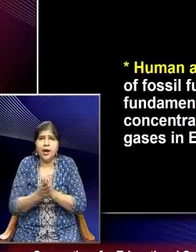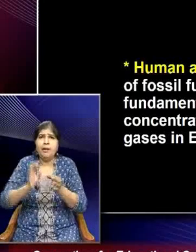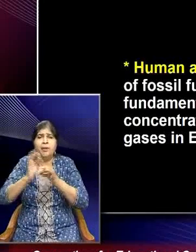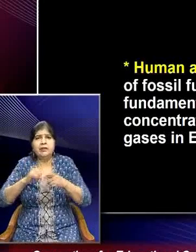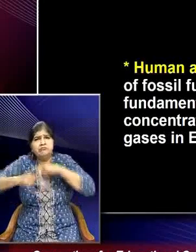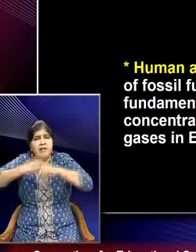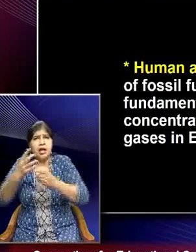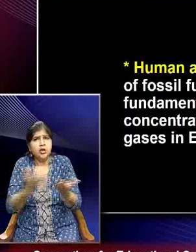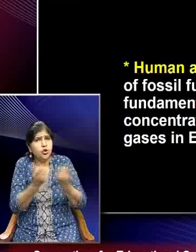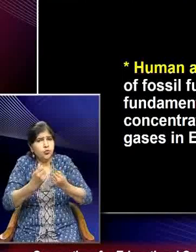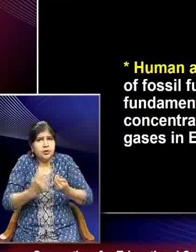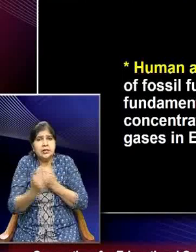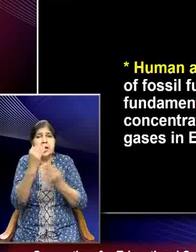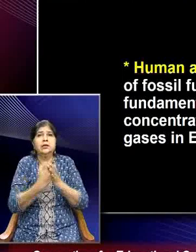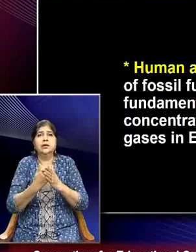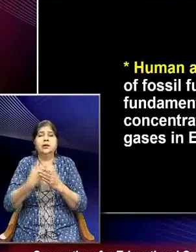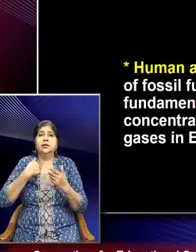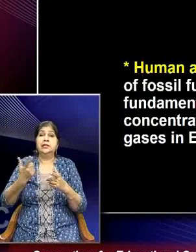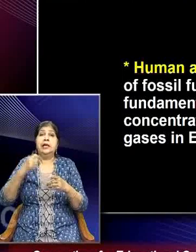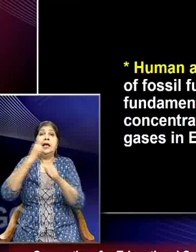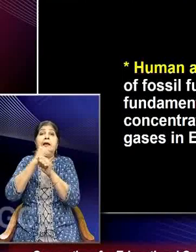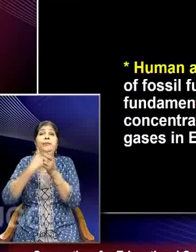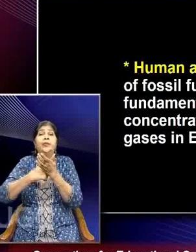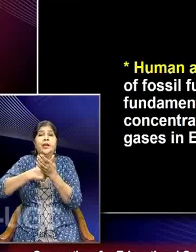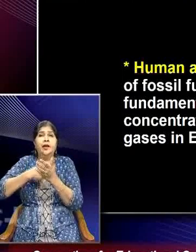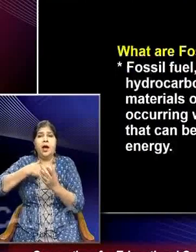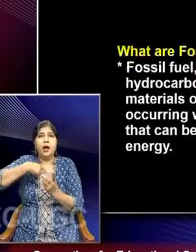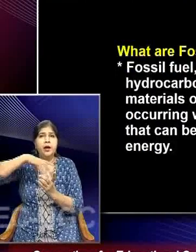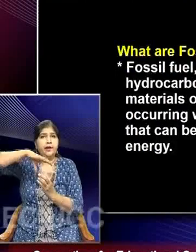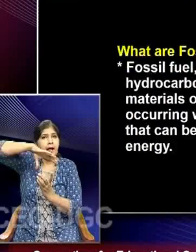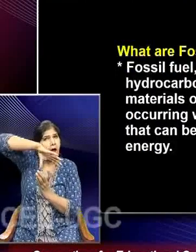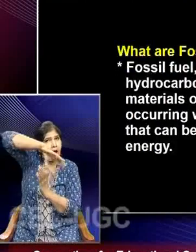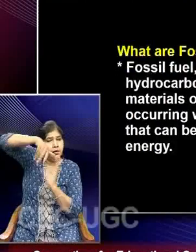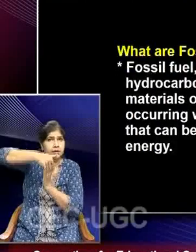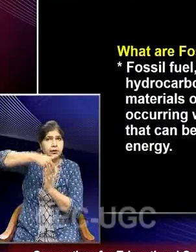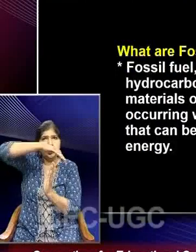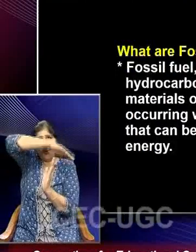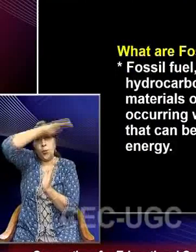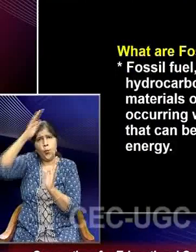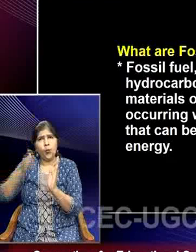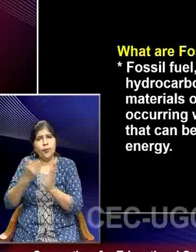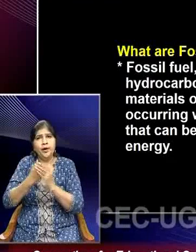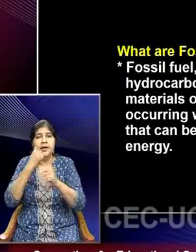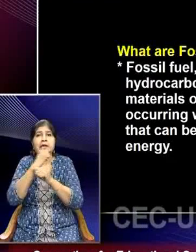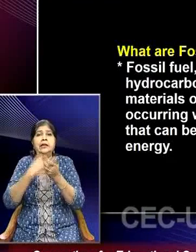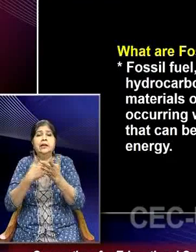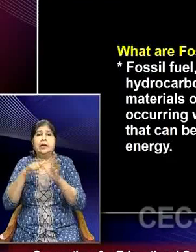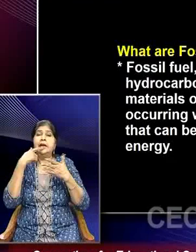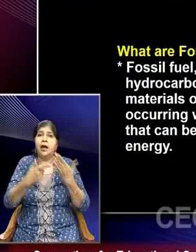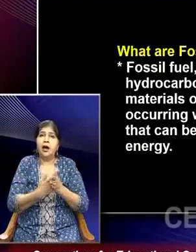concentration of greenhouse gases in Earth's atmosphere. What are fossil fuels?